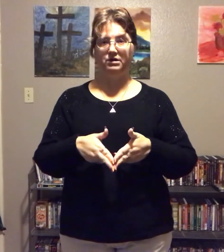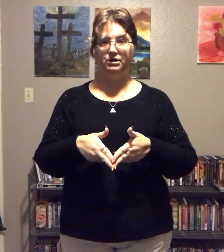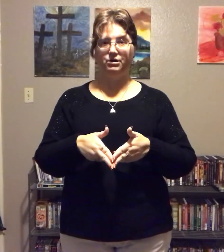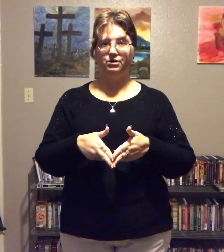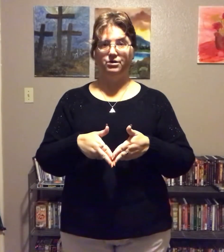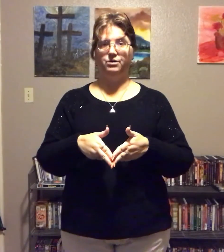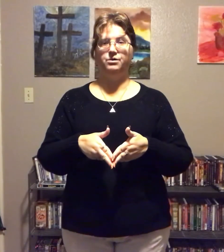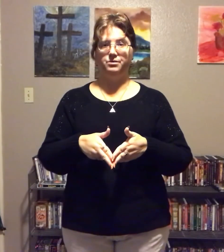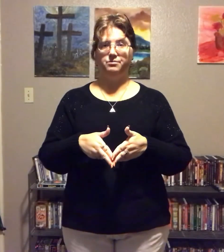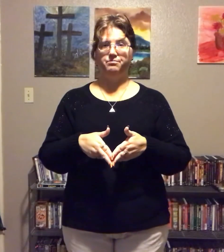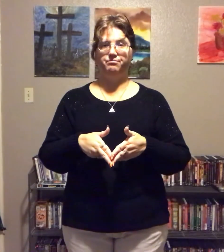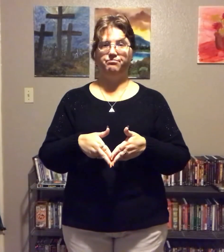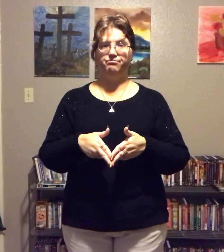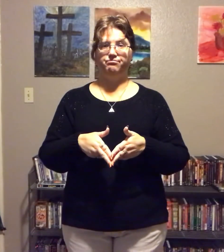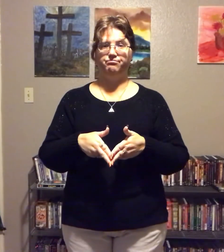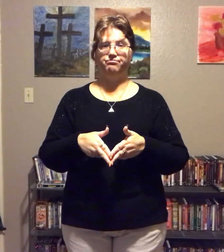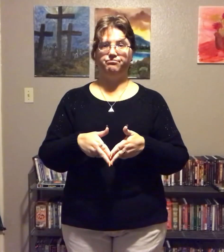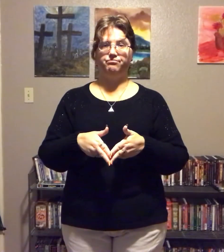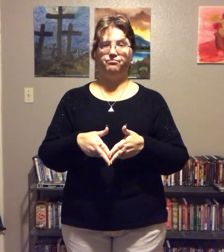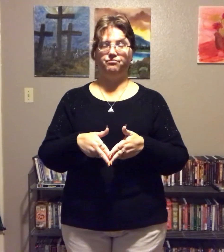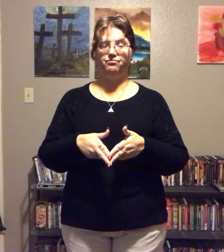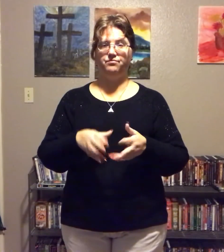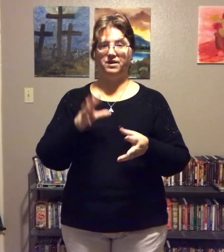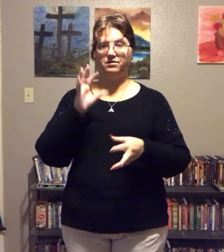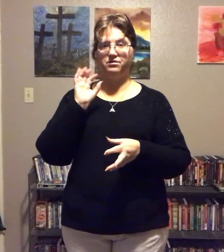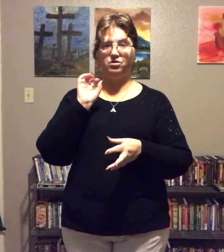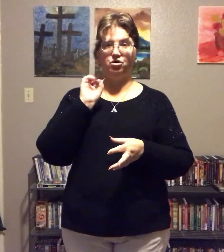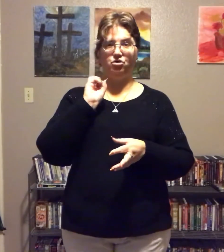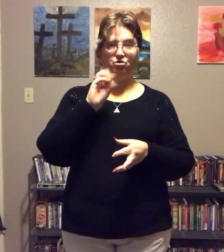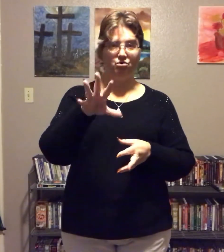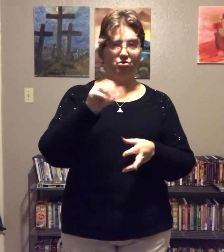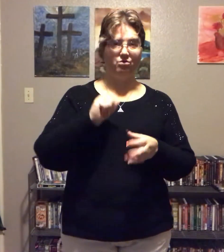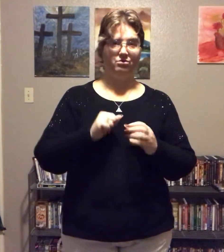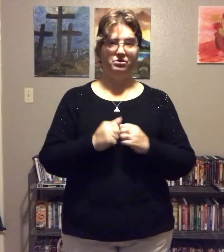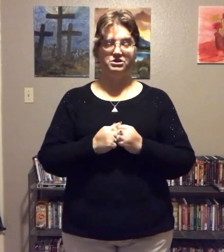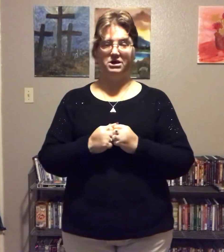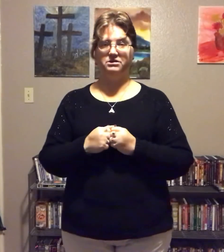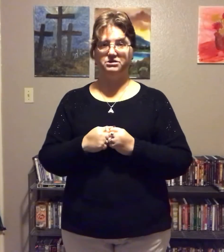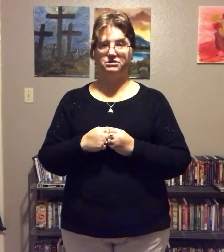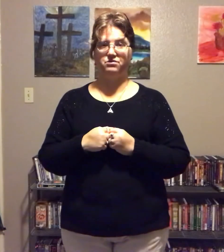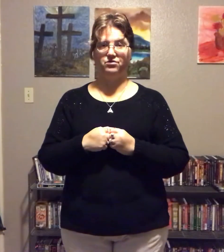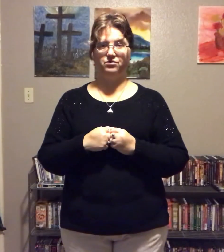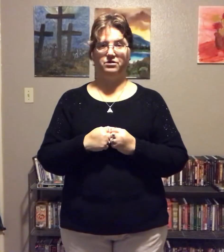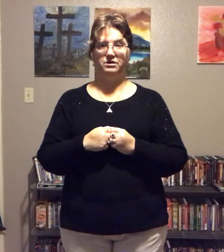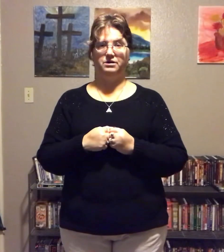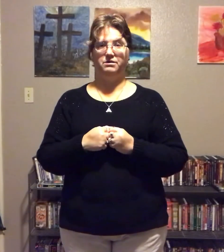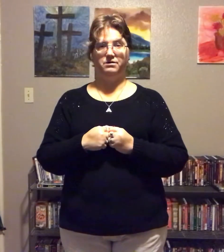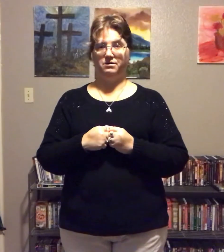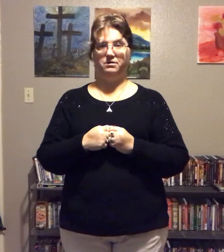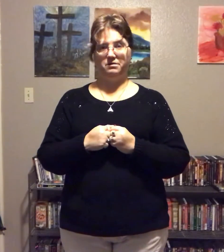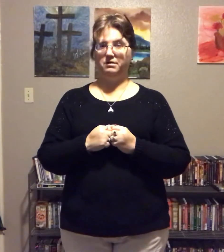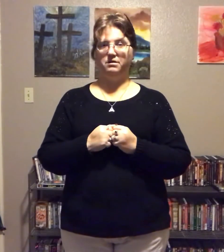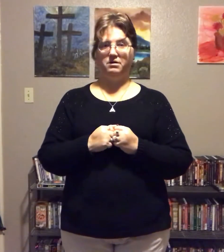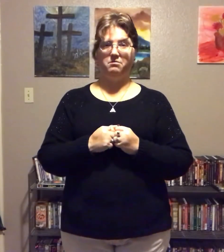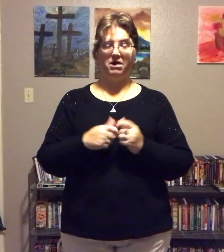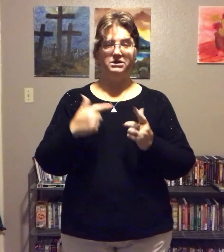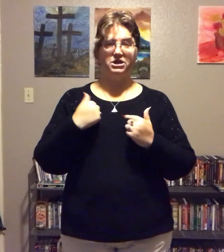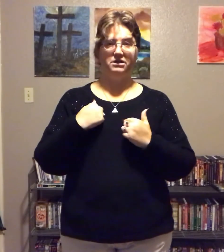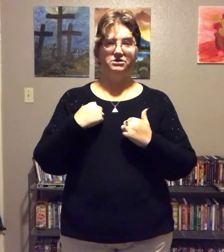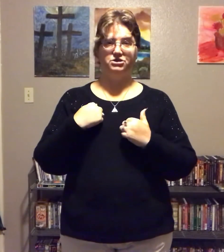that your challenge is over. My challenge